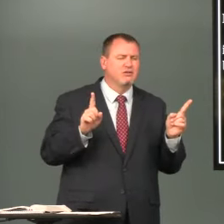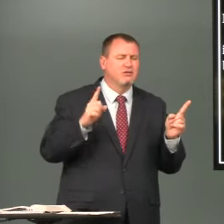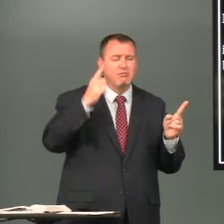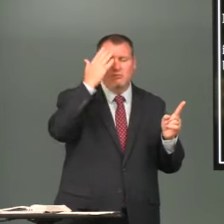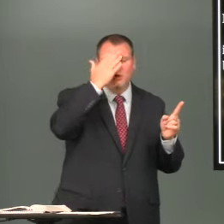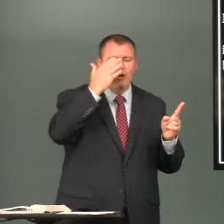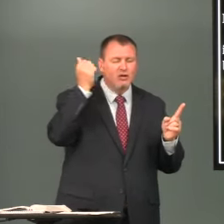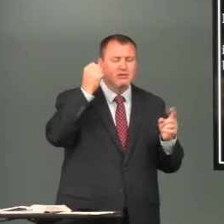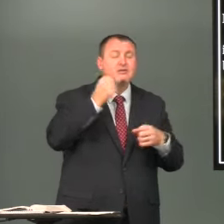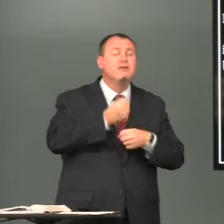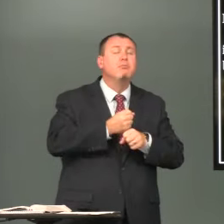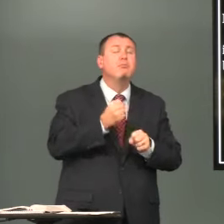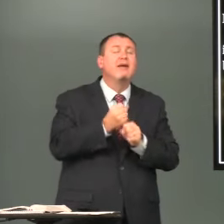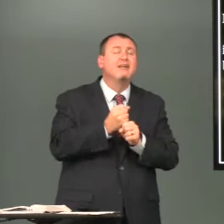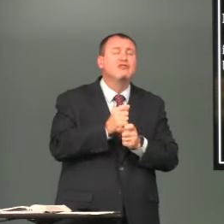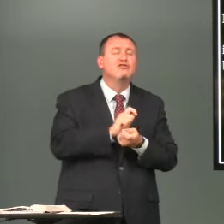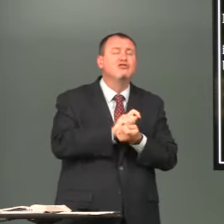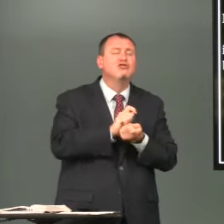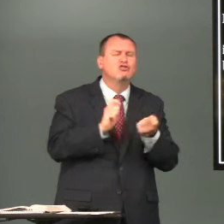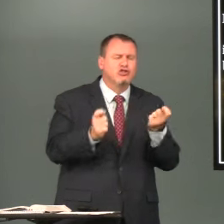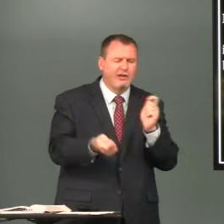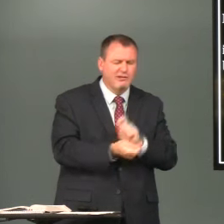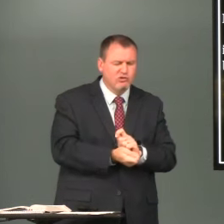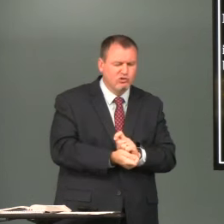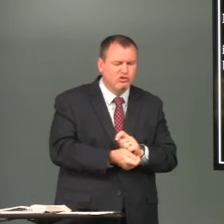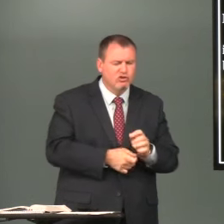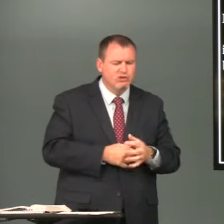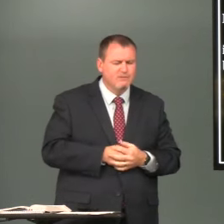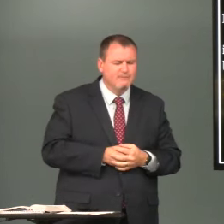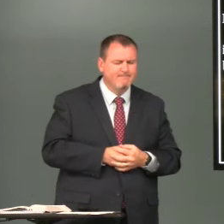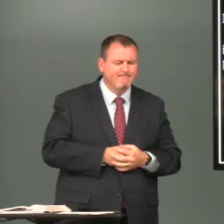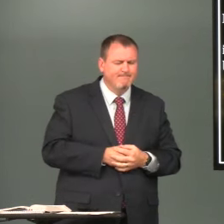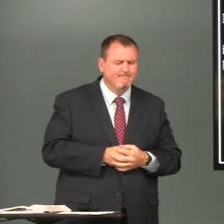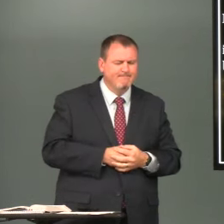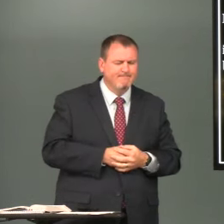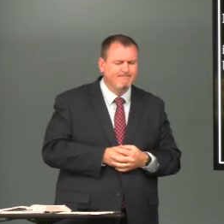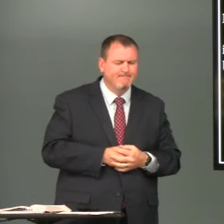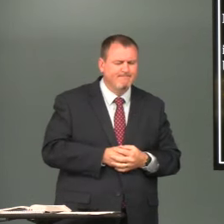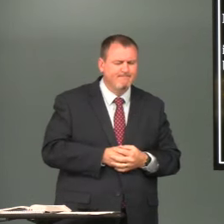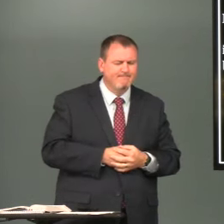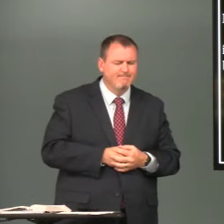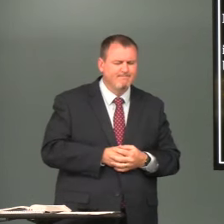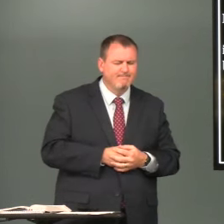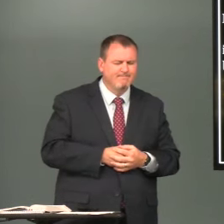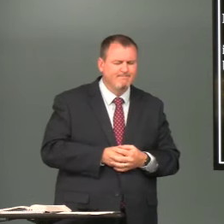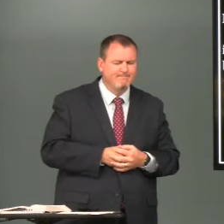you believe different because you make a change in the believer